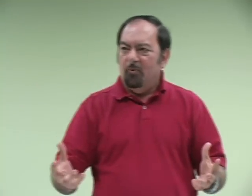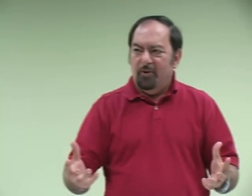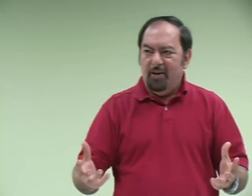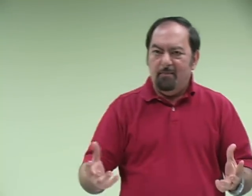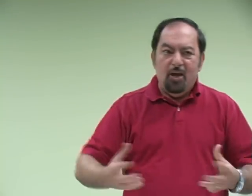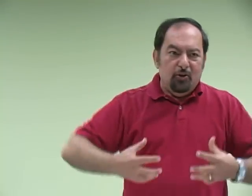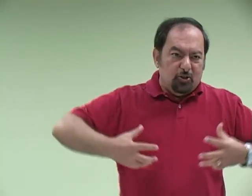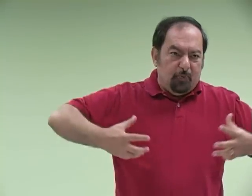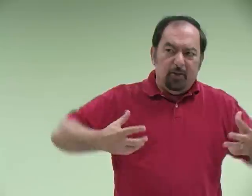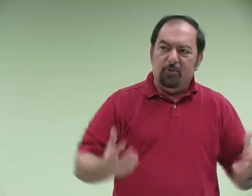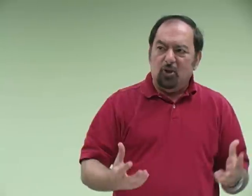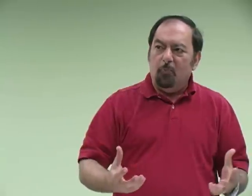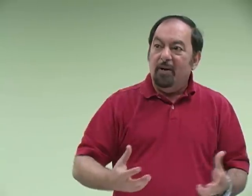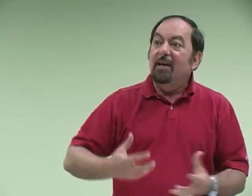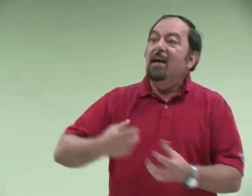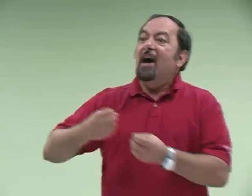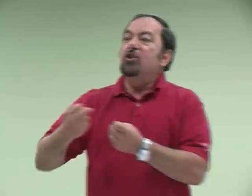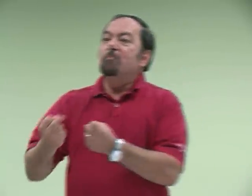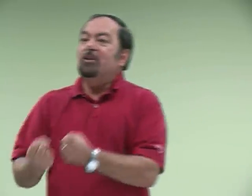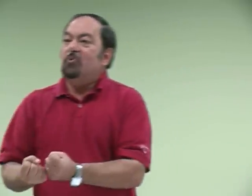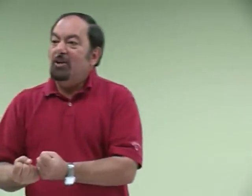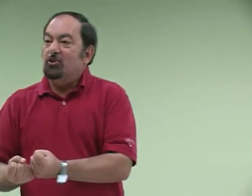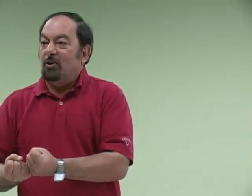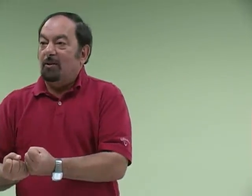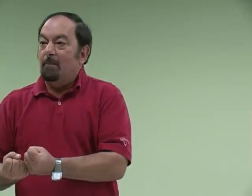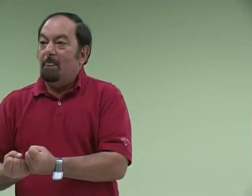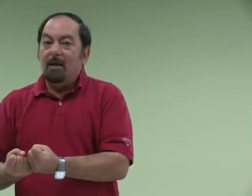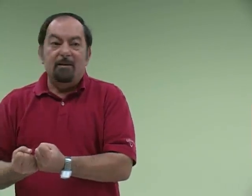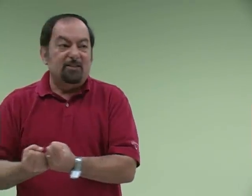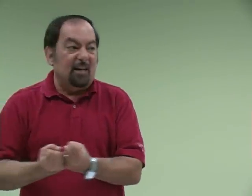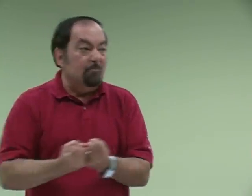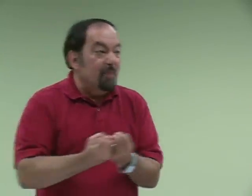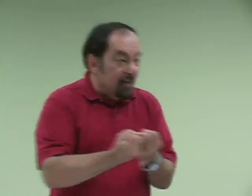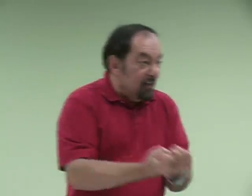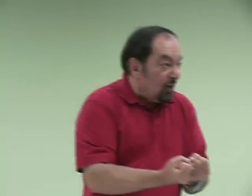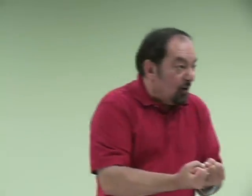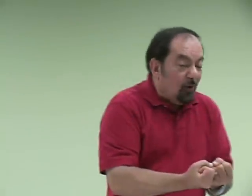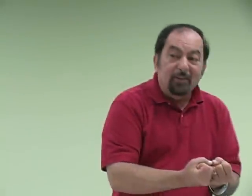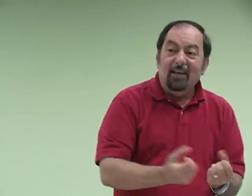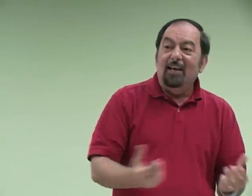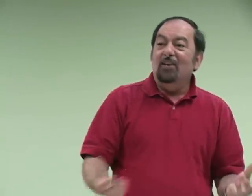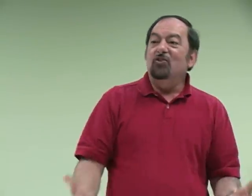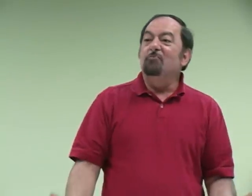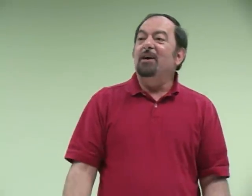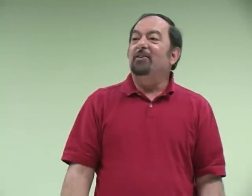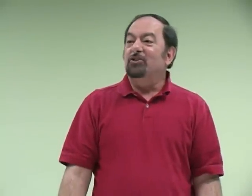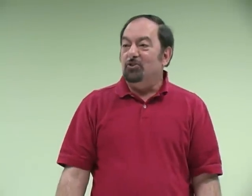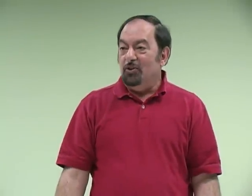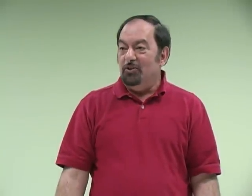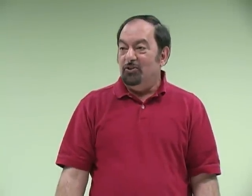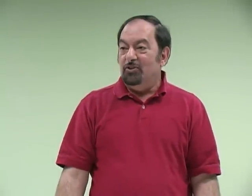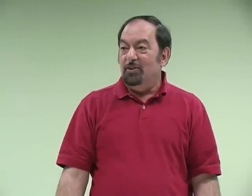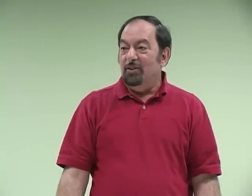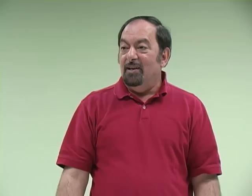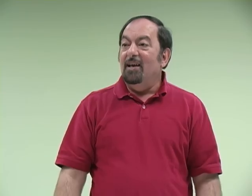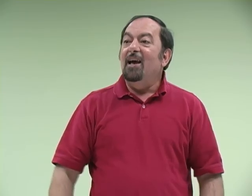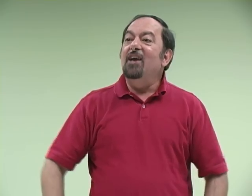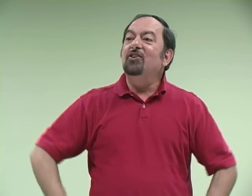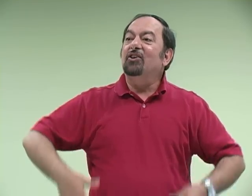with him. Your spirit was open, and you meet Rachel. Instead of marrying the Lord, you marry the church. And you